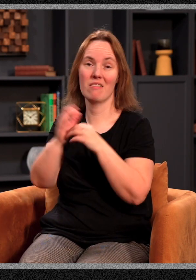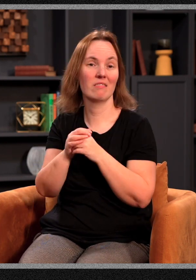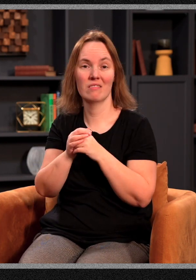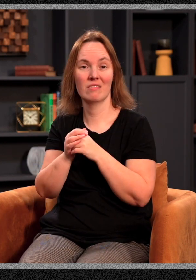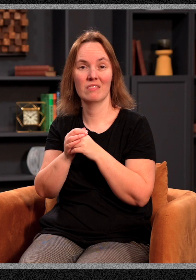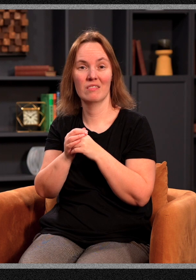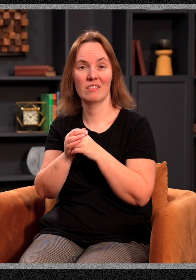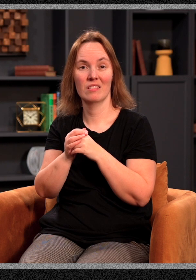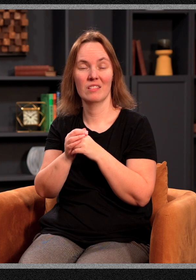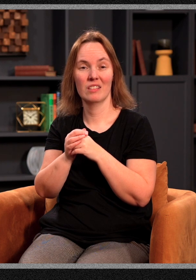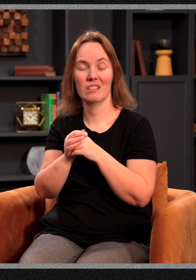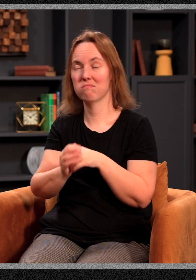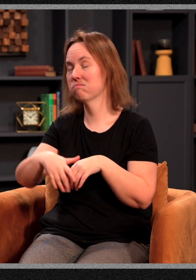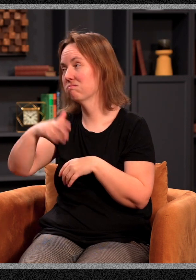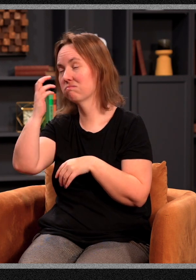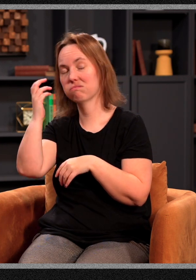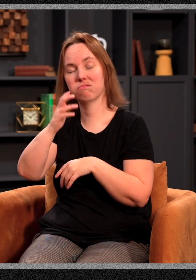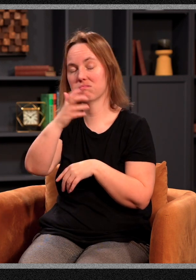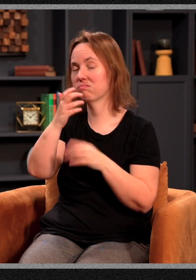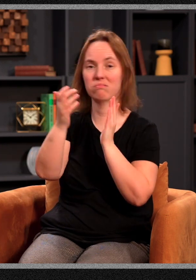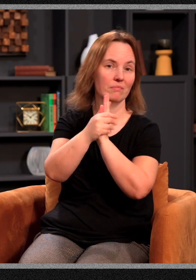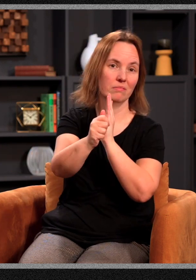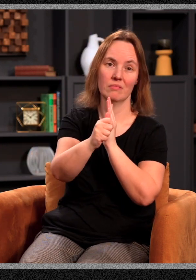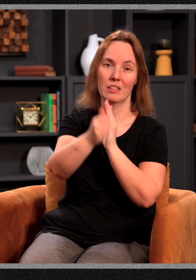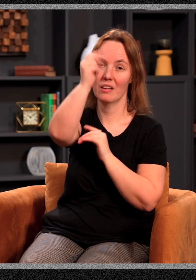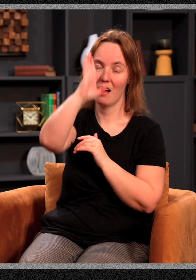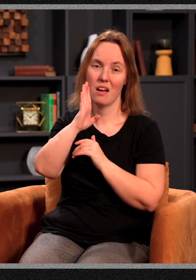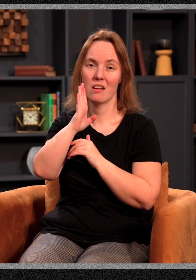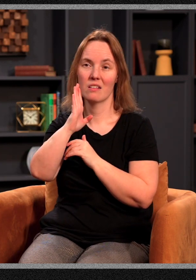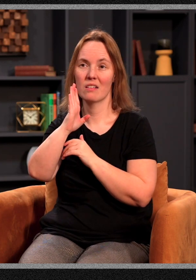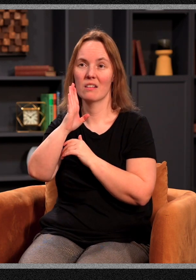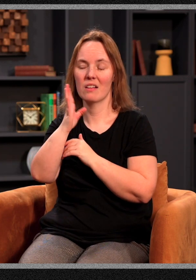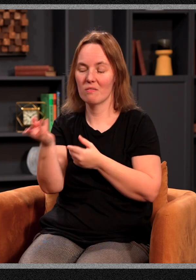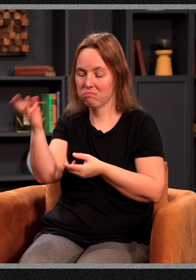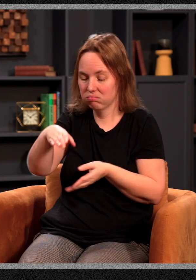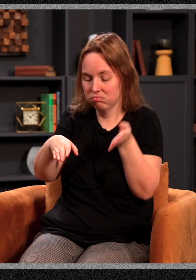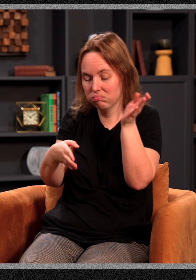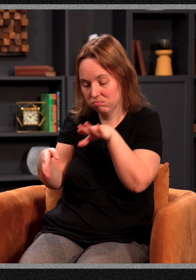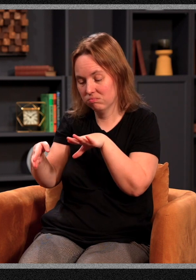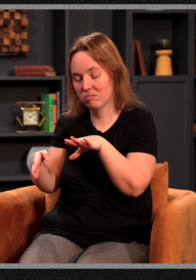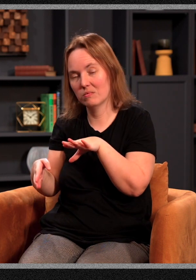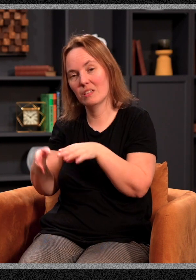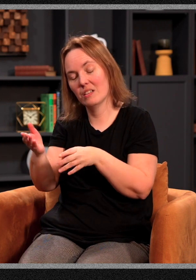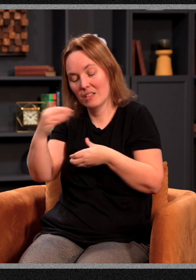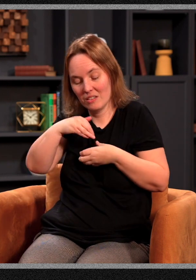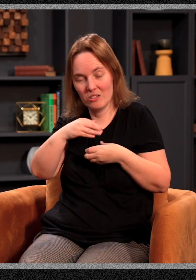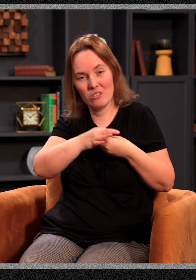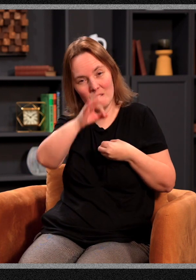compare to the amazing abilities that God has folded into the spirit of